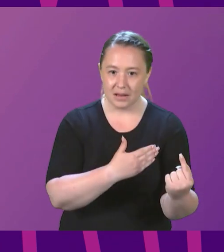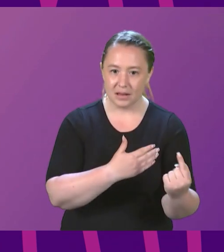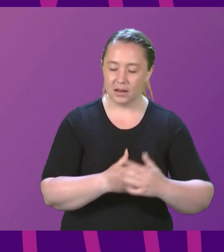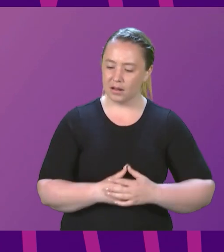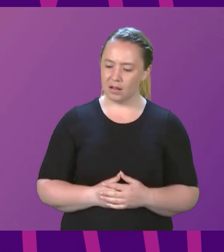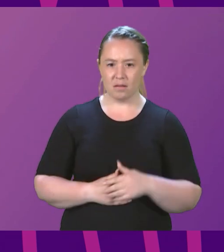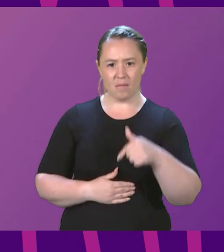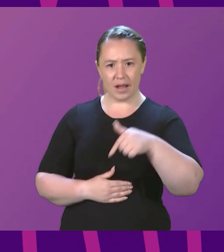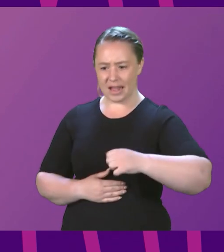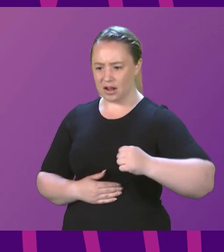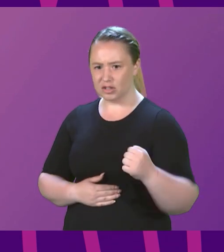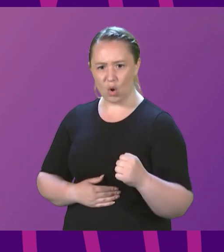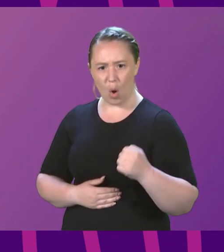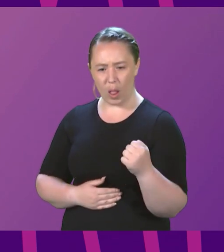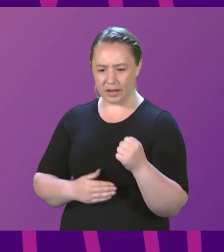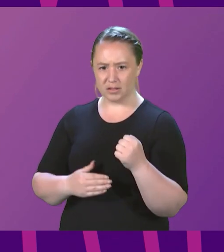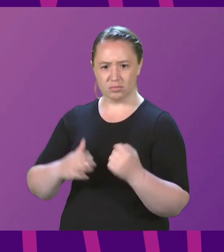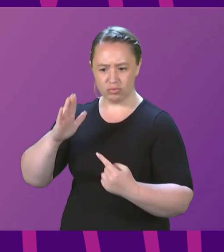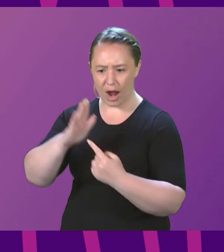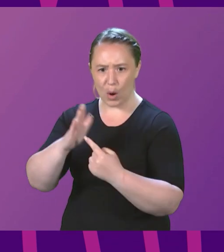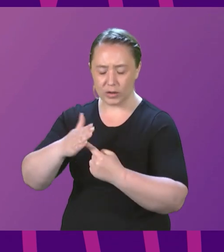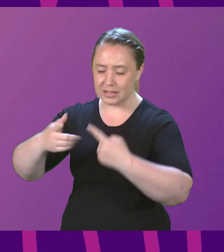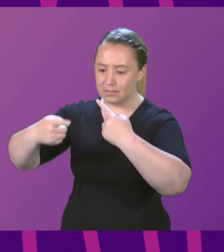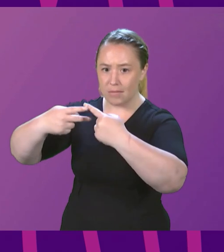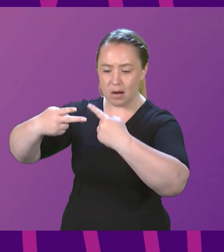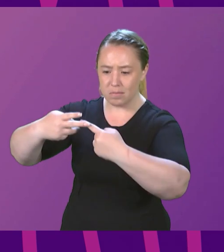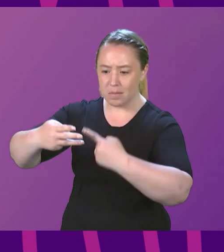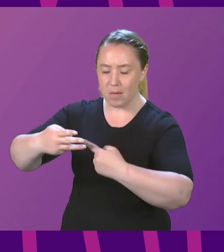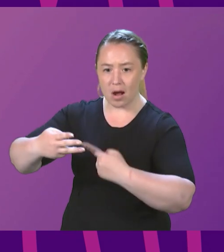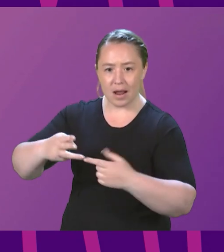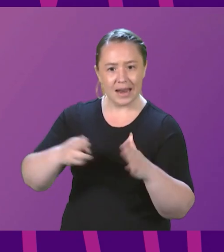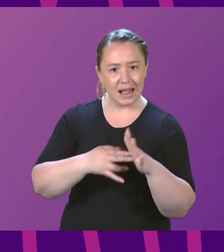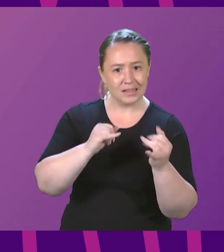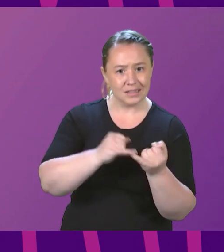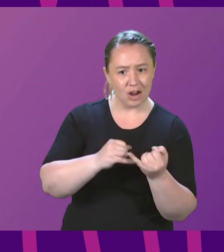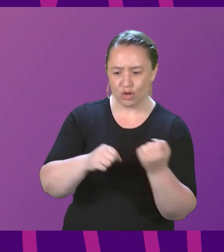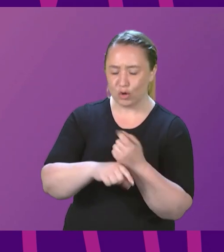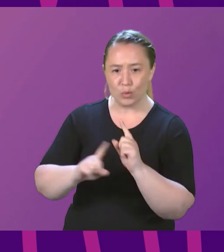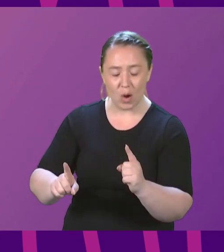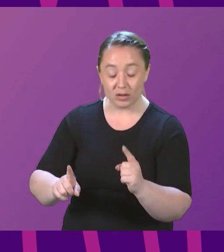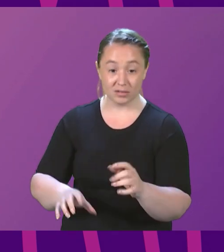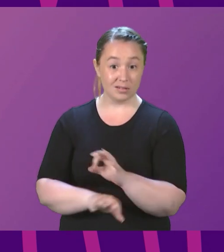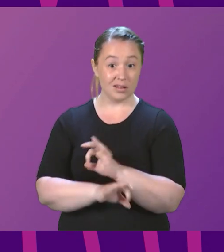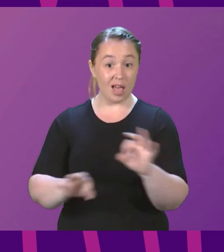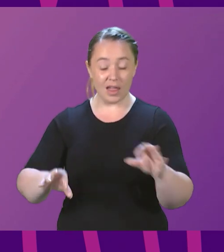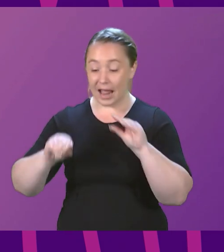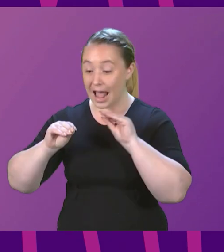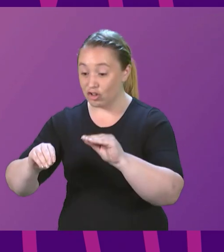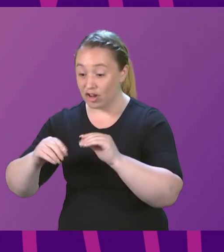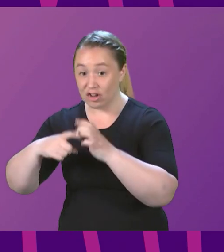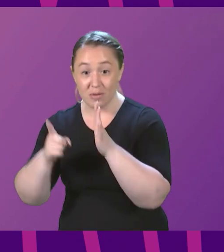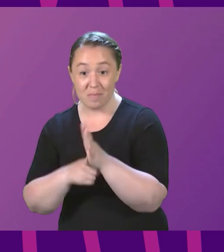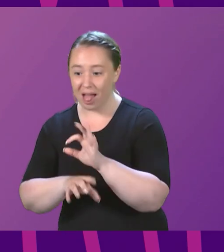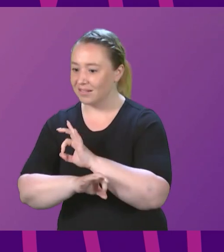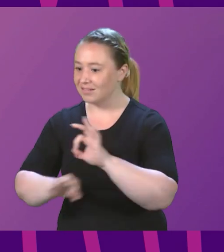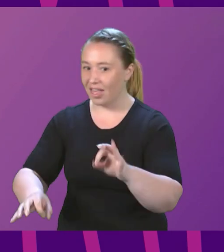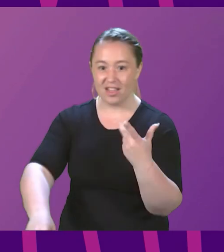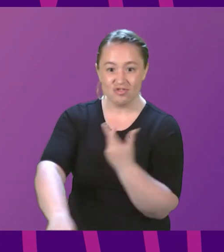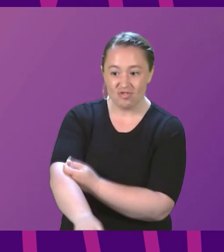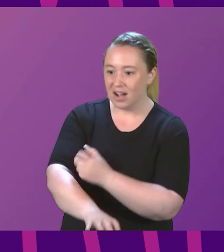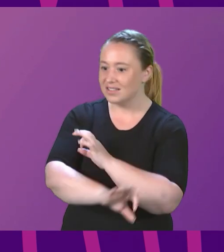country's top priorities? Nothing. Education, no bills. Drugs, no ideas.